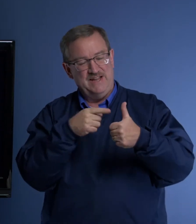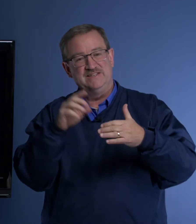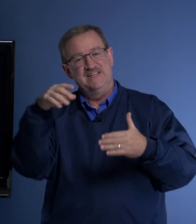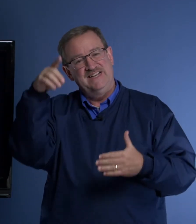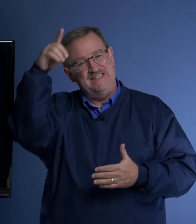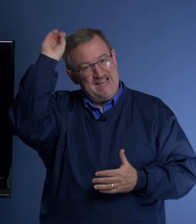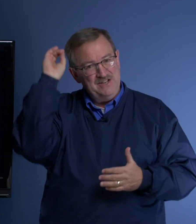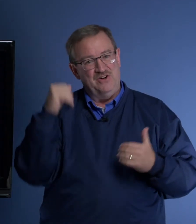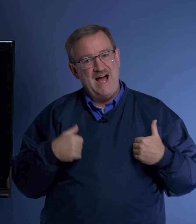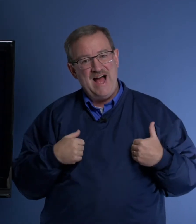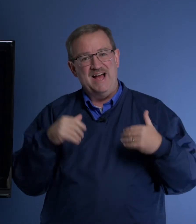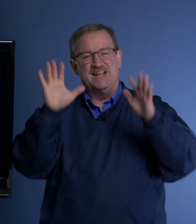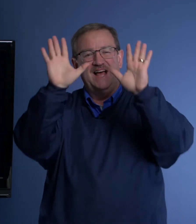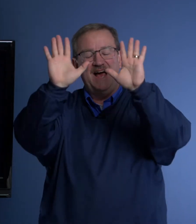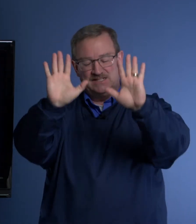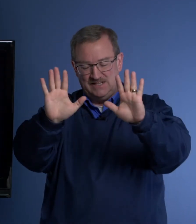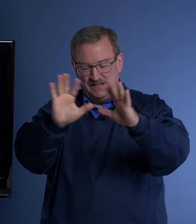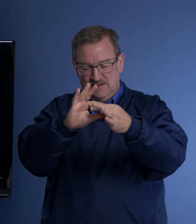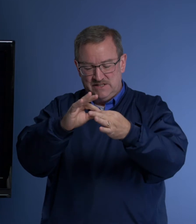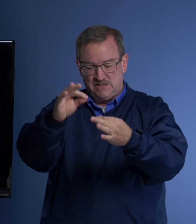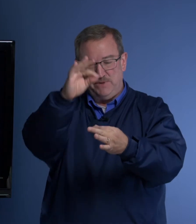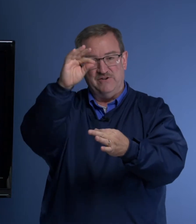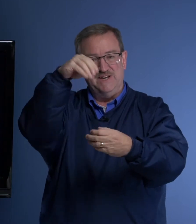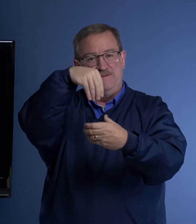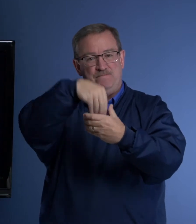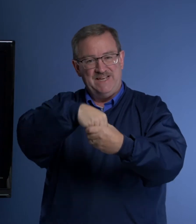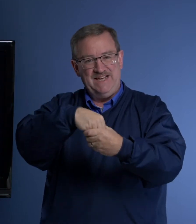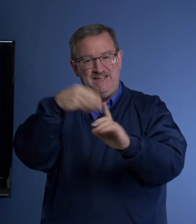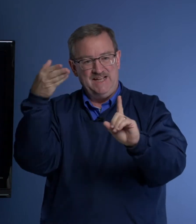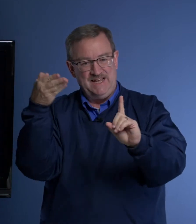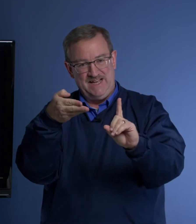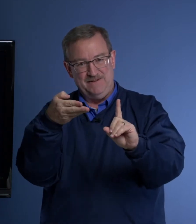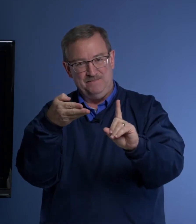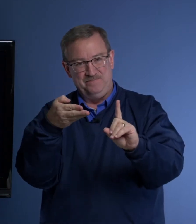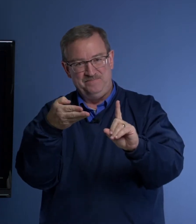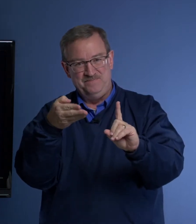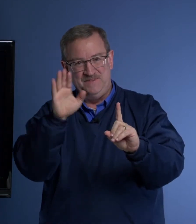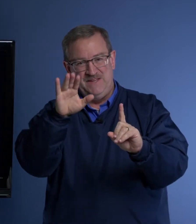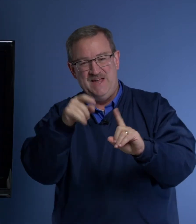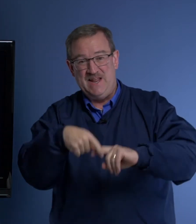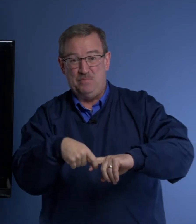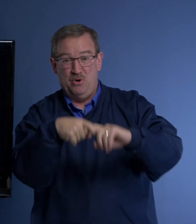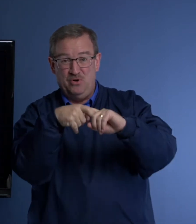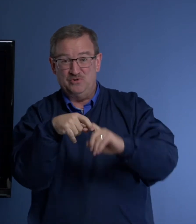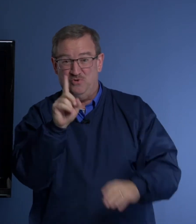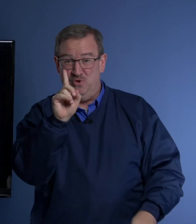is Daniel, had an excellent spirit in him. Now, pause for one